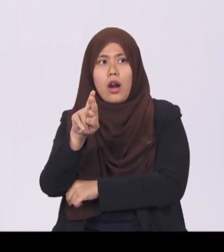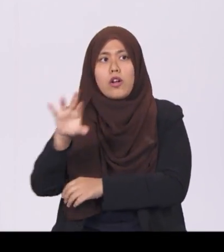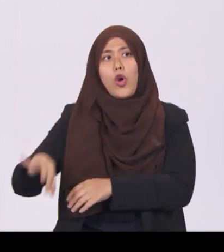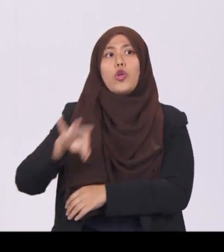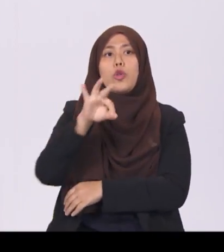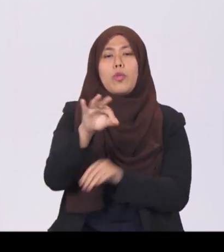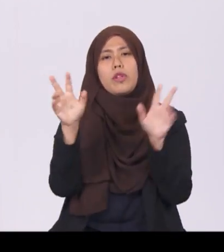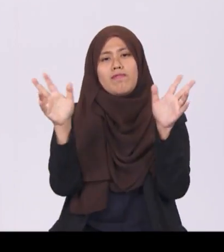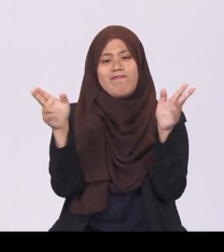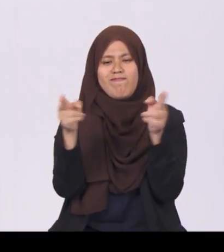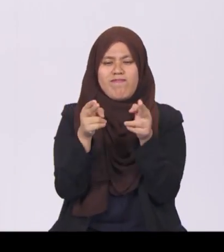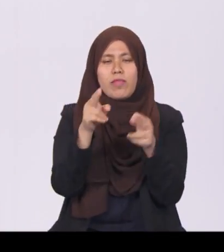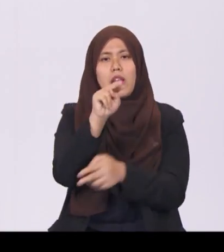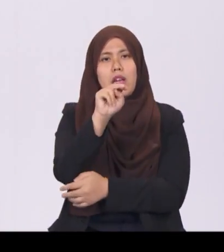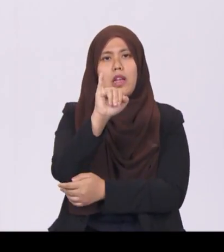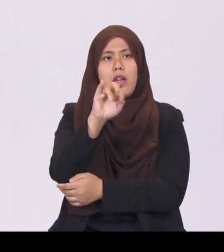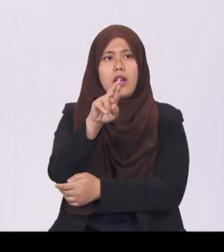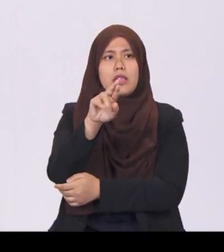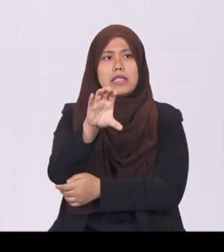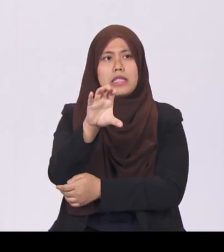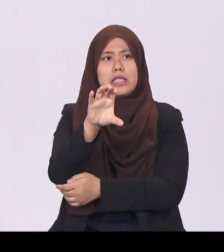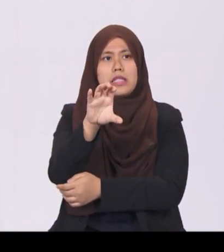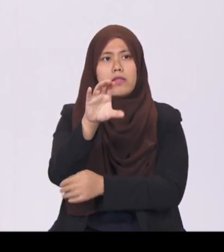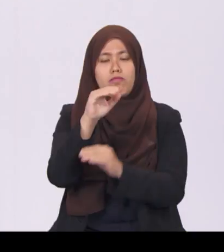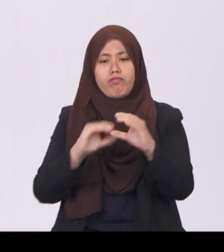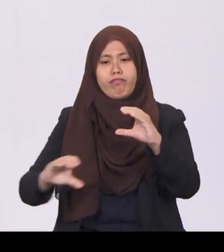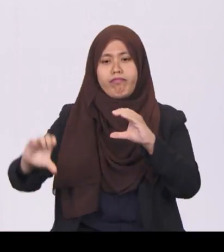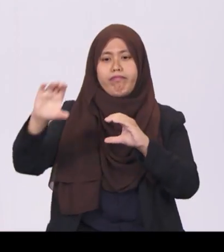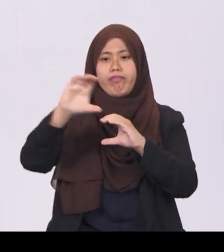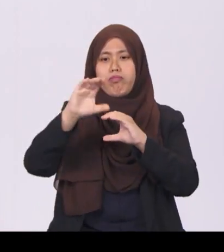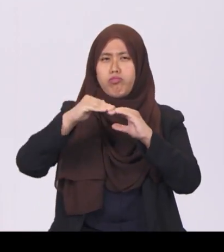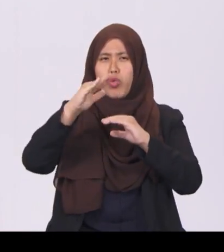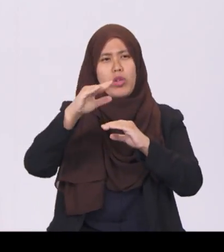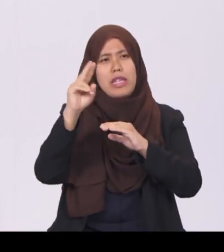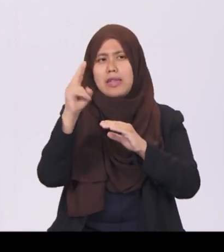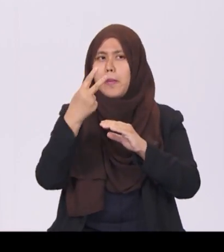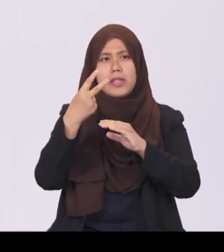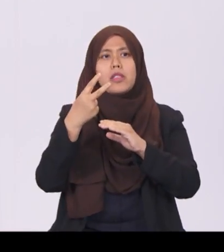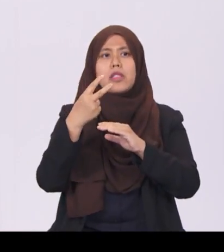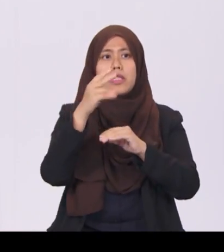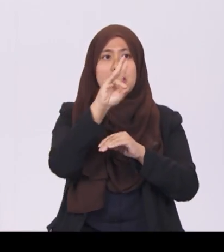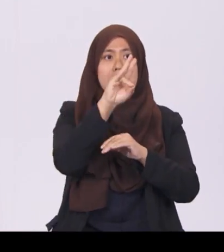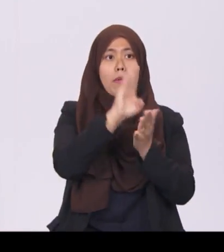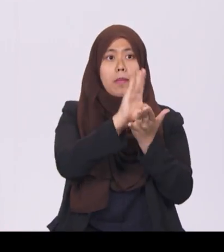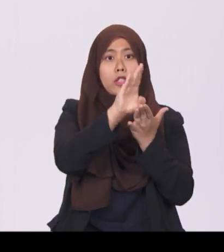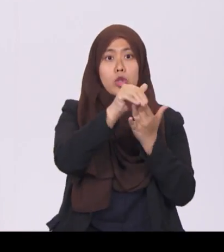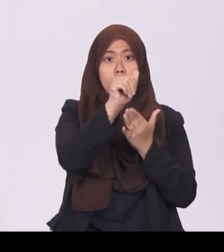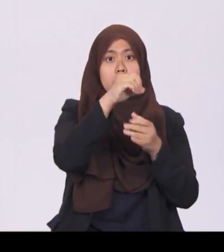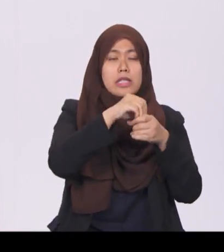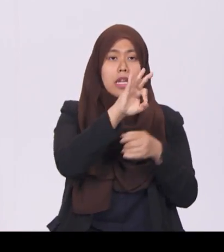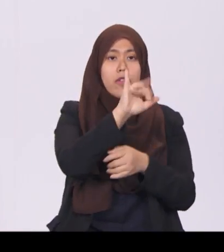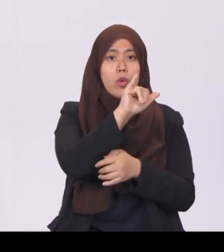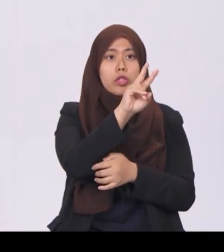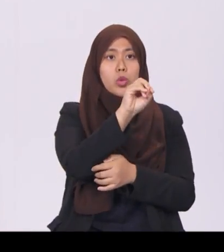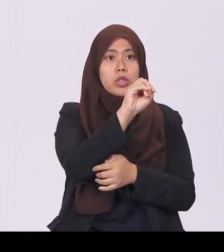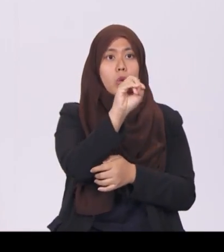has more than doubled, from $7 billion in FY2009 to an estimated $15